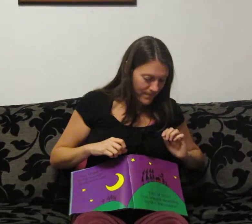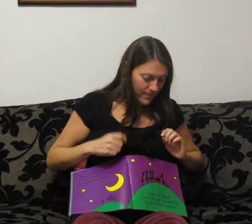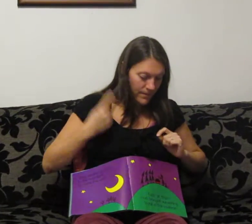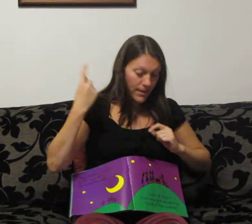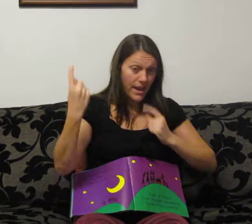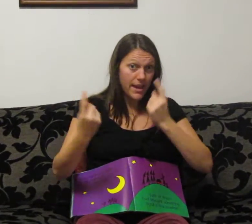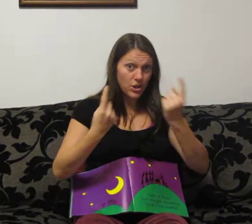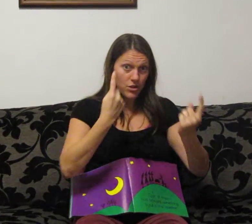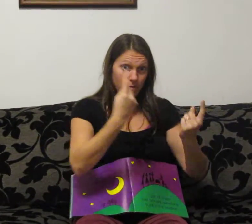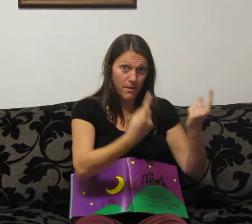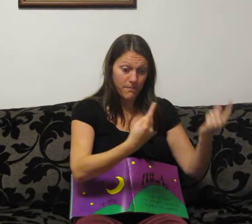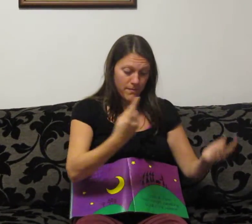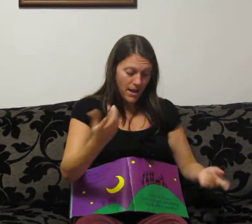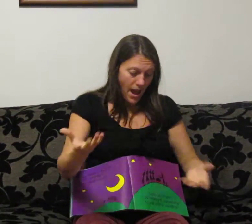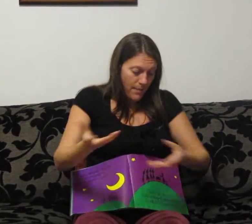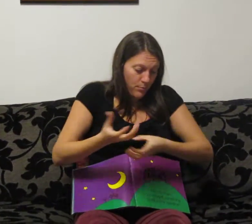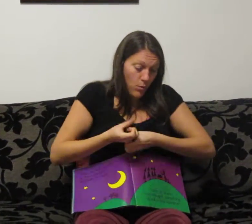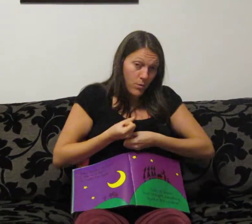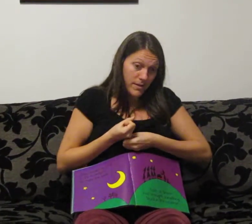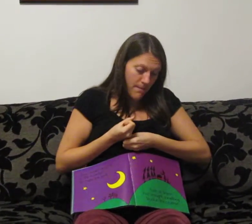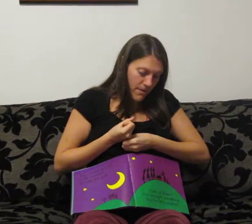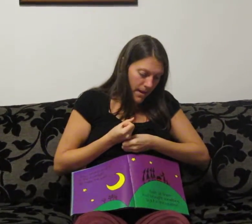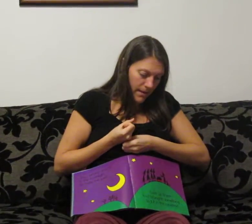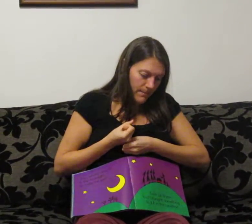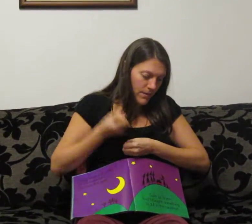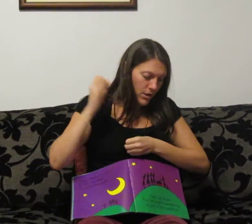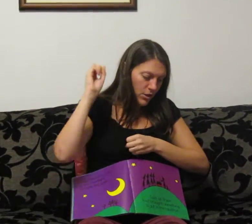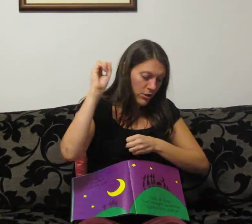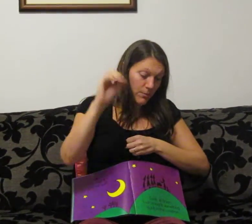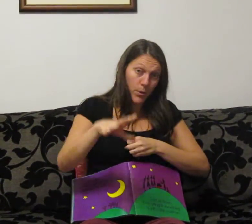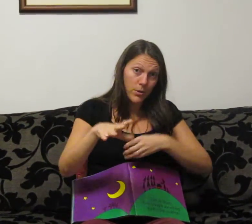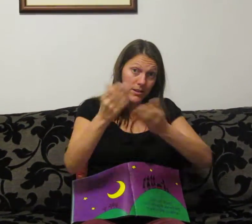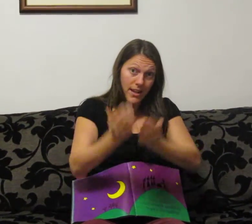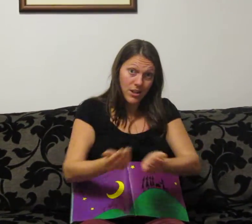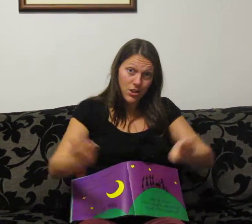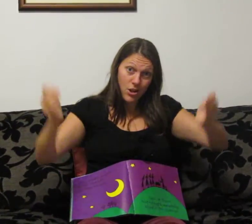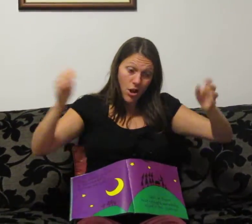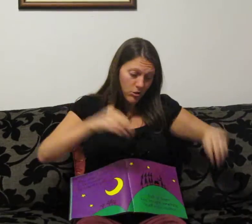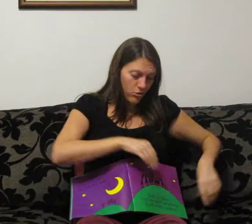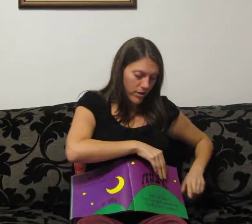Each of them had brought something to put into the cauldron.